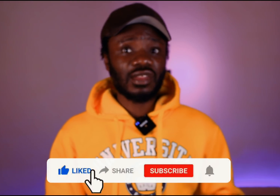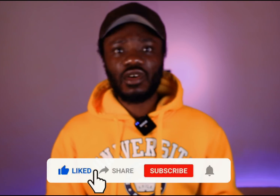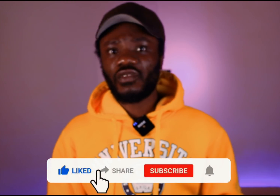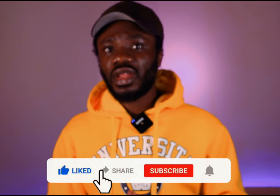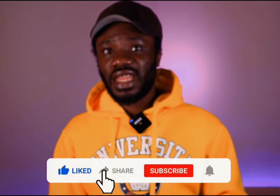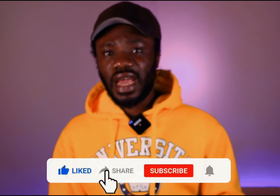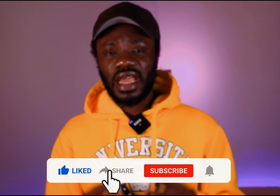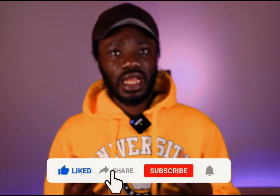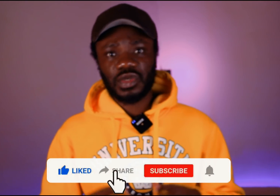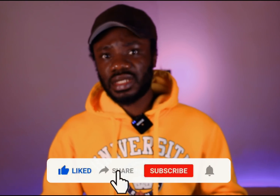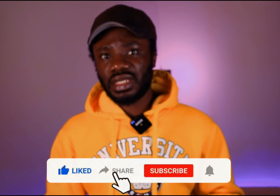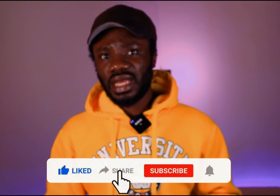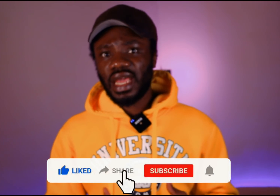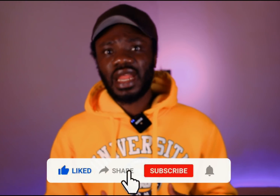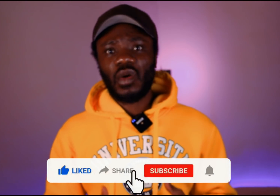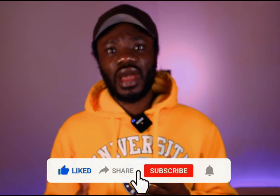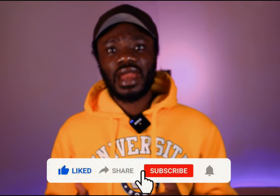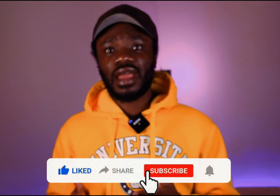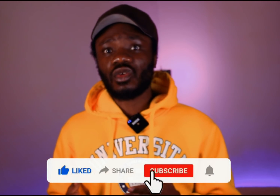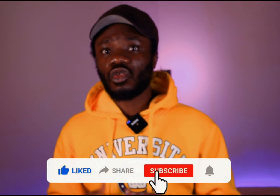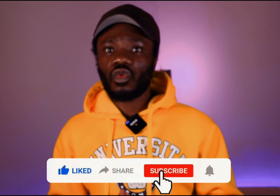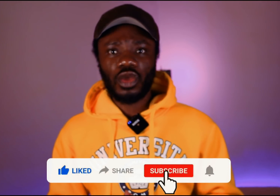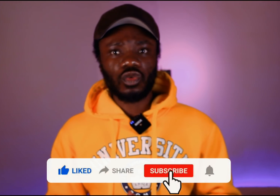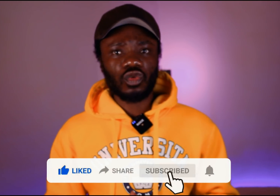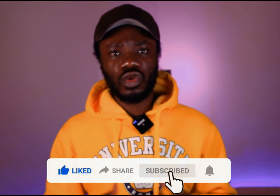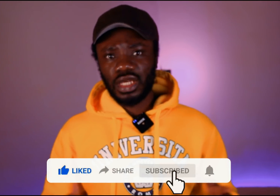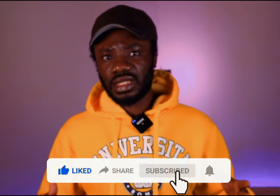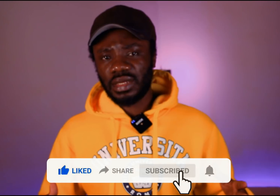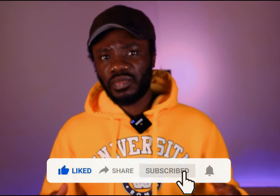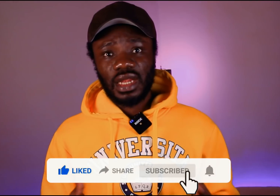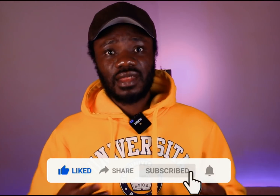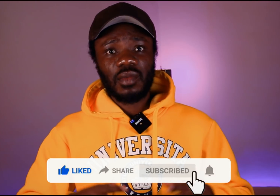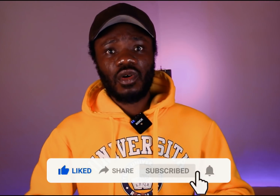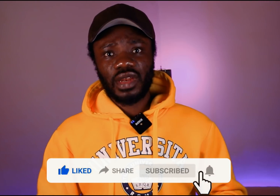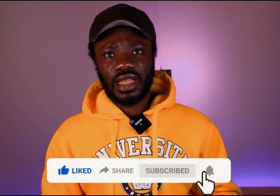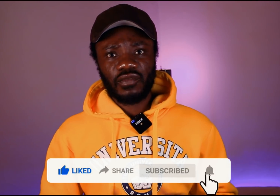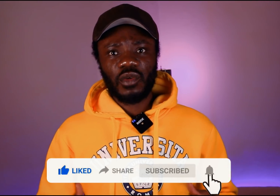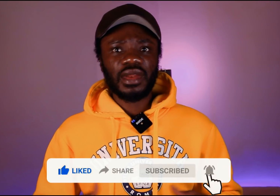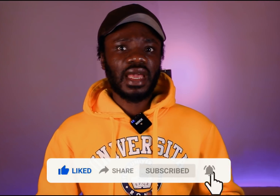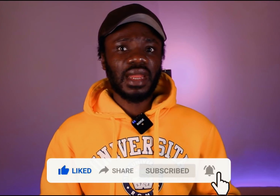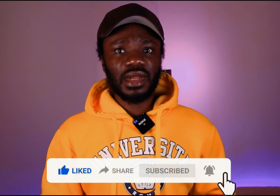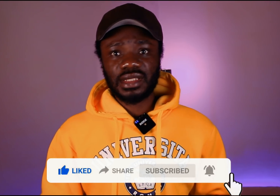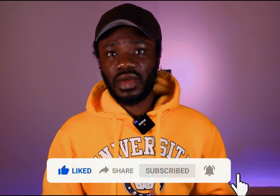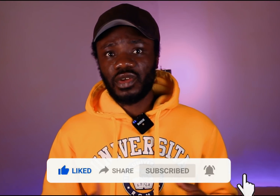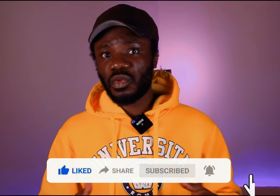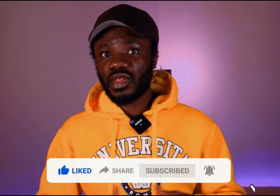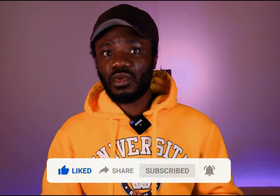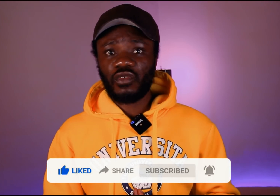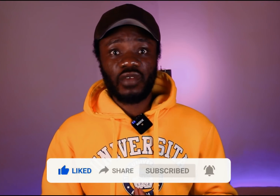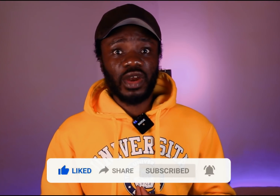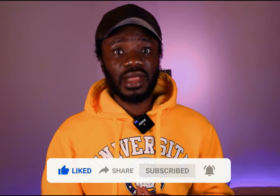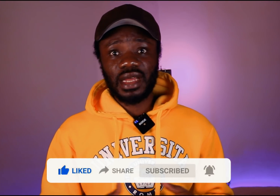percentages of their electricity. And now Ghana is also going to do the same. Let's hear more on that from the Ghana minister